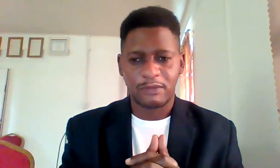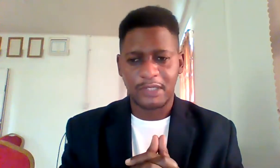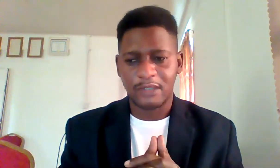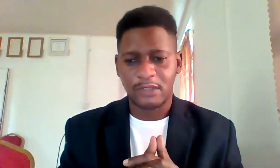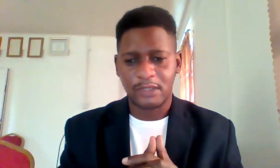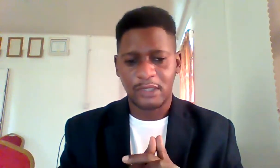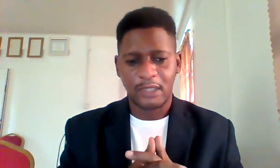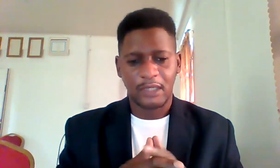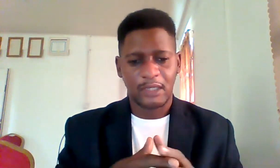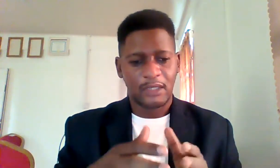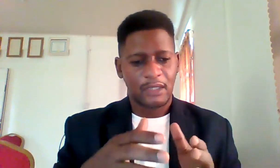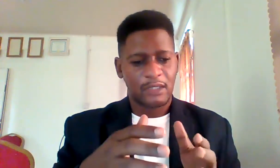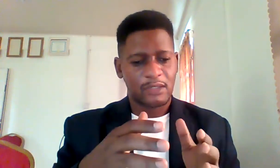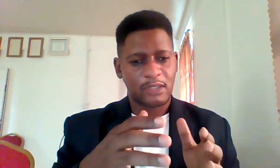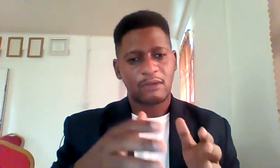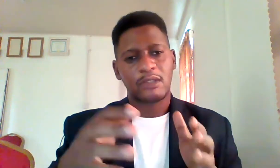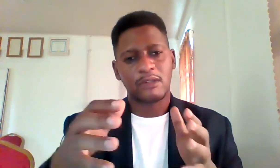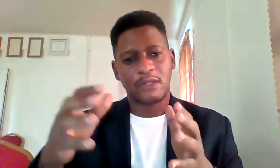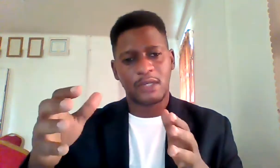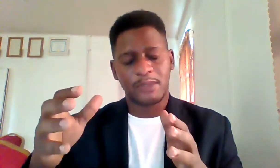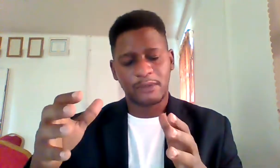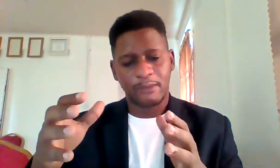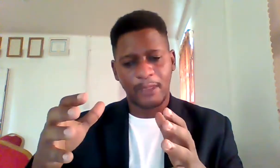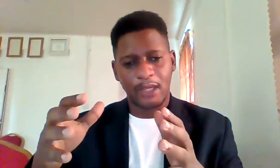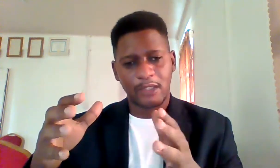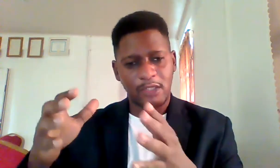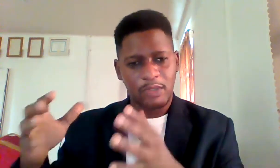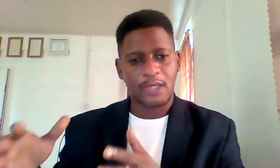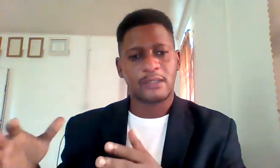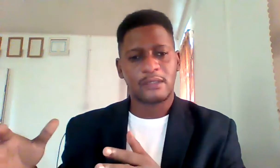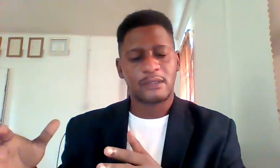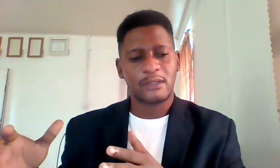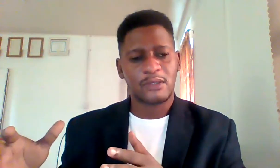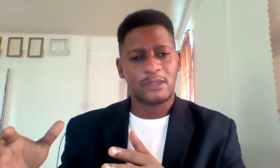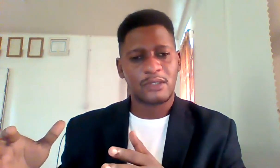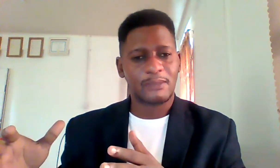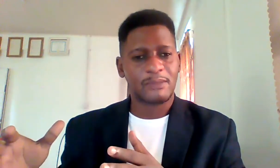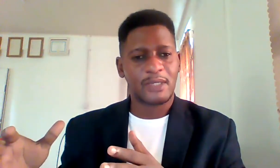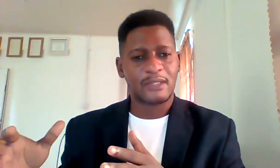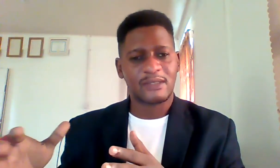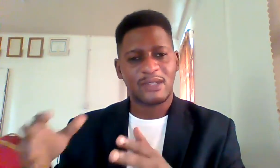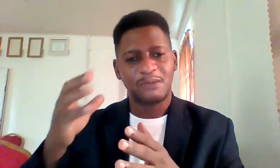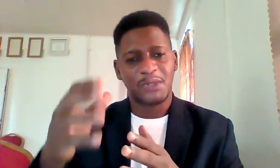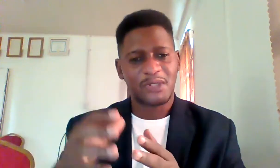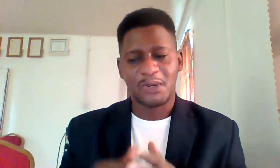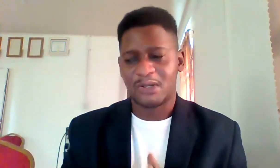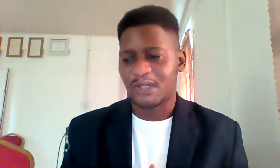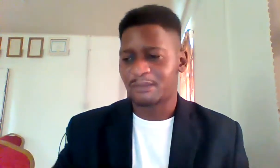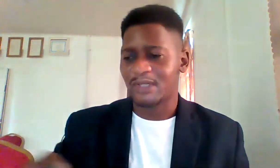financially is to take all your steps and subject it to the wbs and we're going to talk a lot about